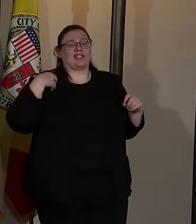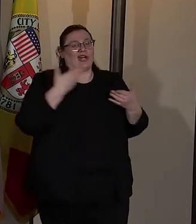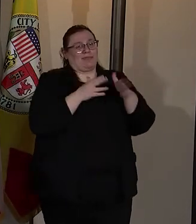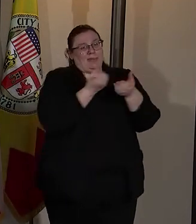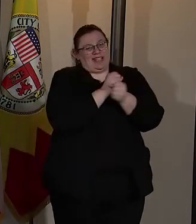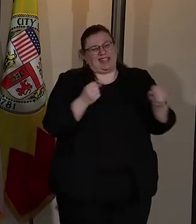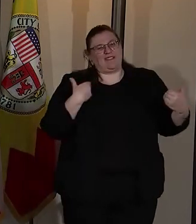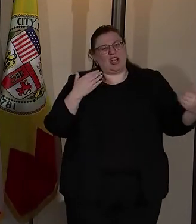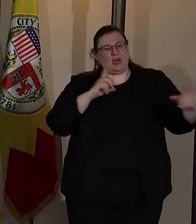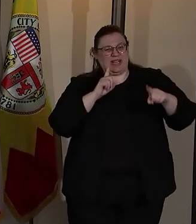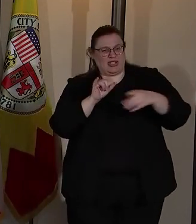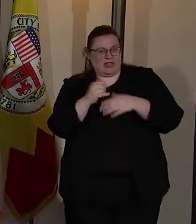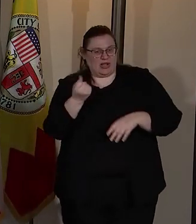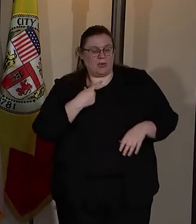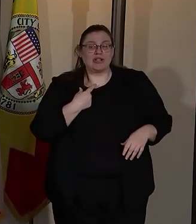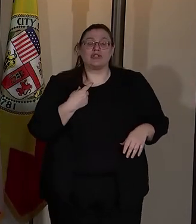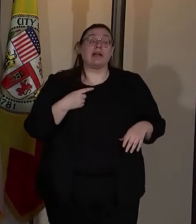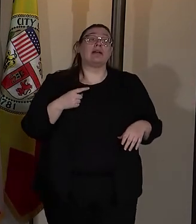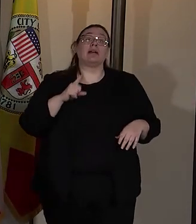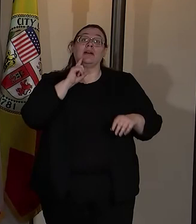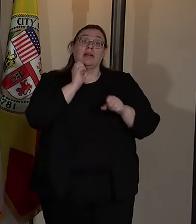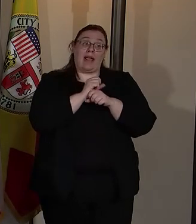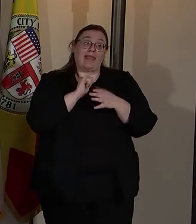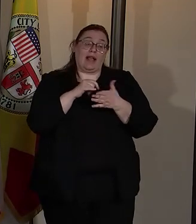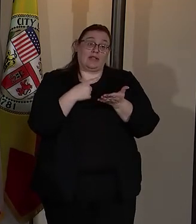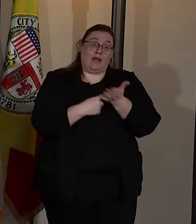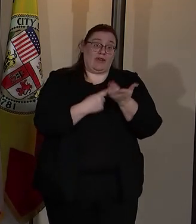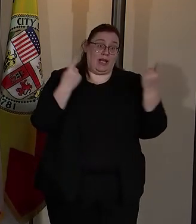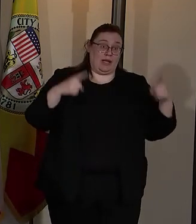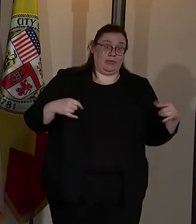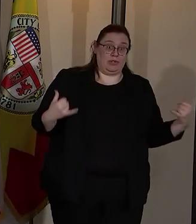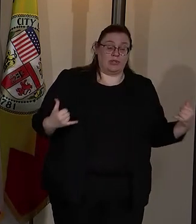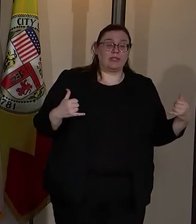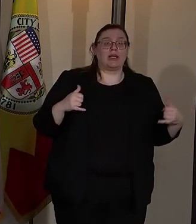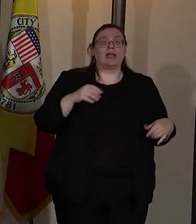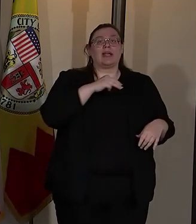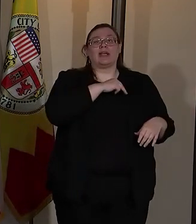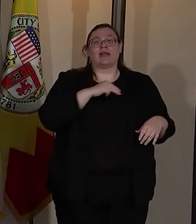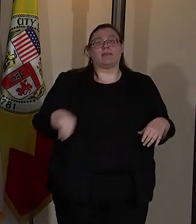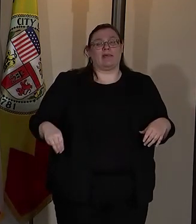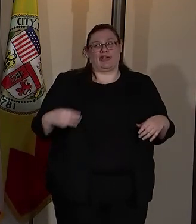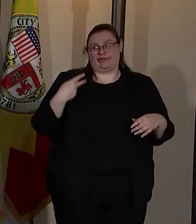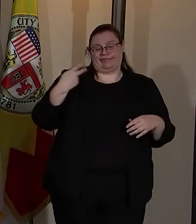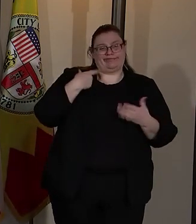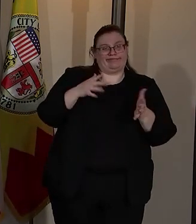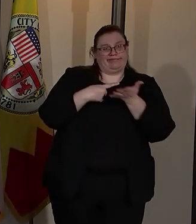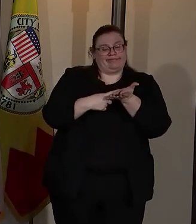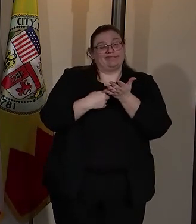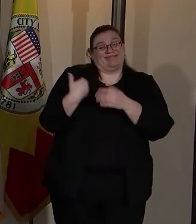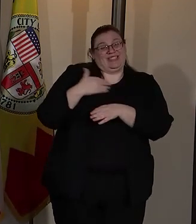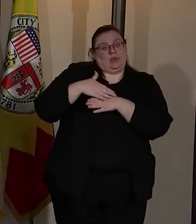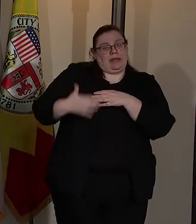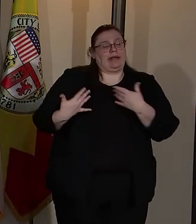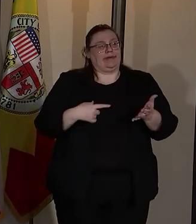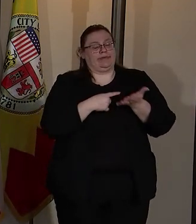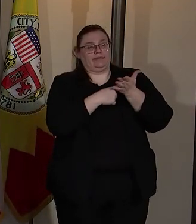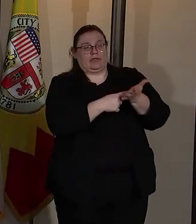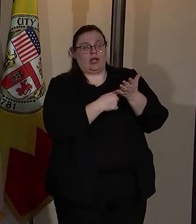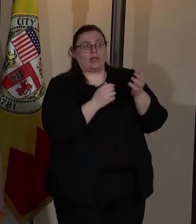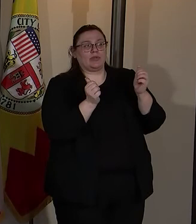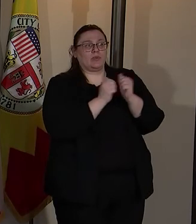to take this one. This was actually a conversation today at the mayor's cabinet meeting. Over the weekend, I had a conversation